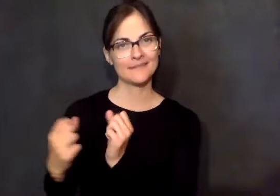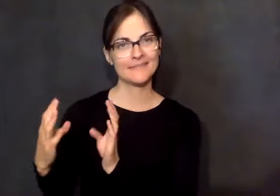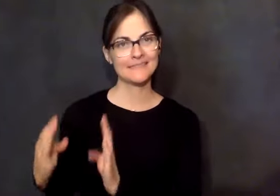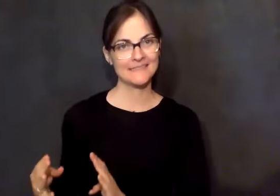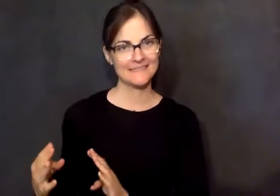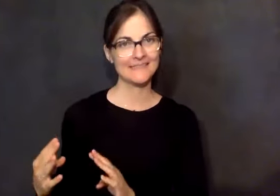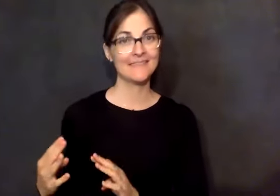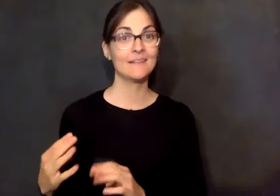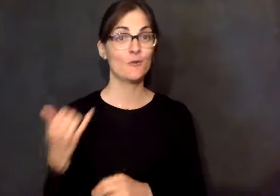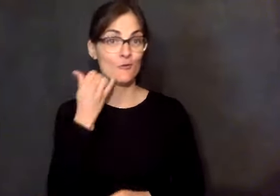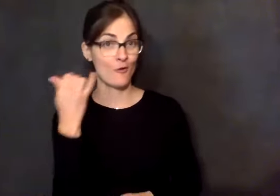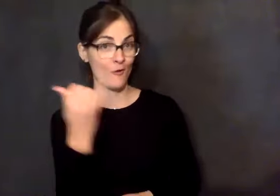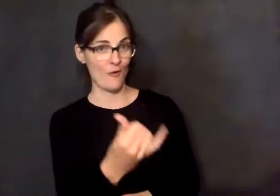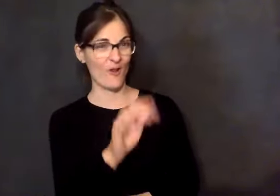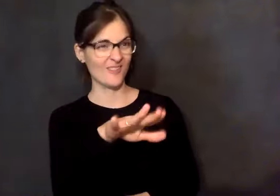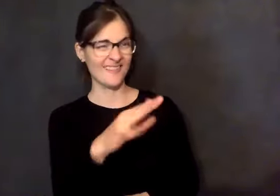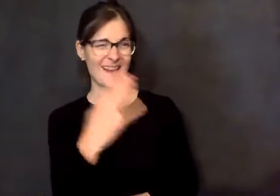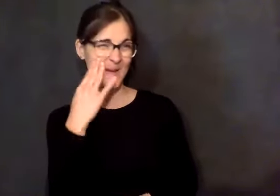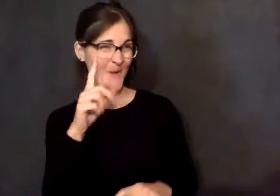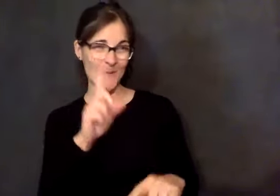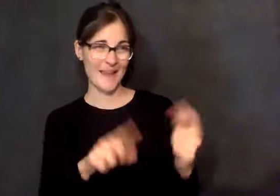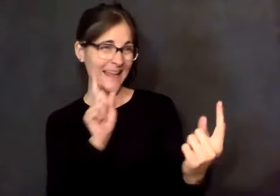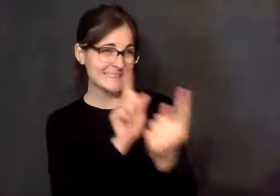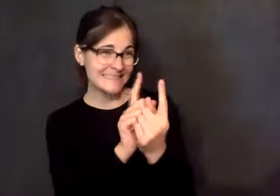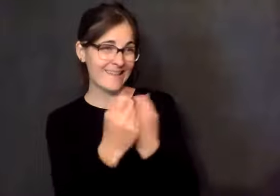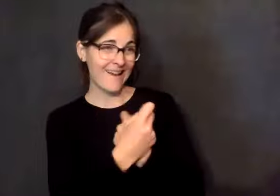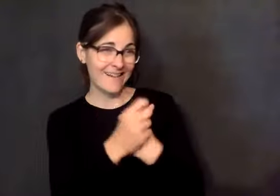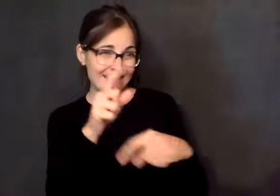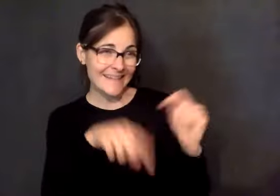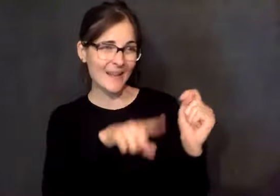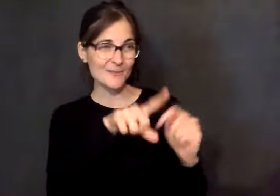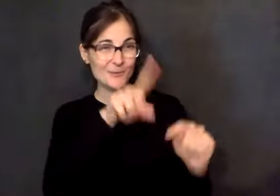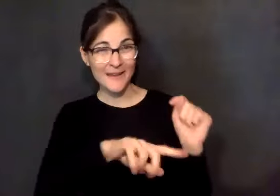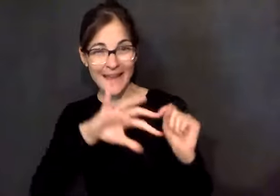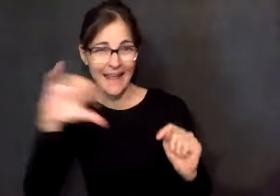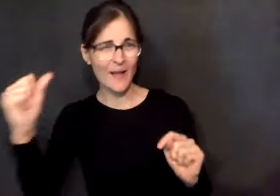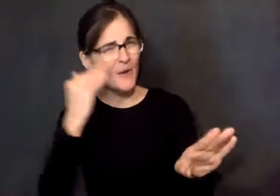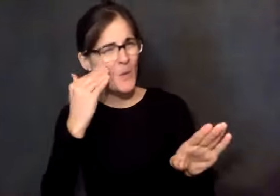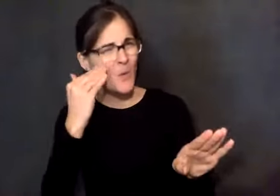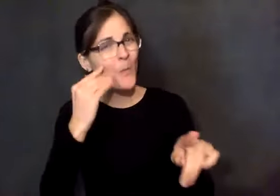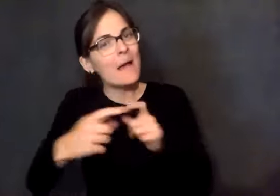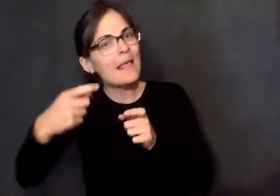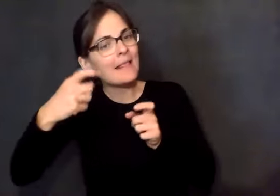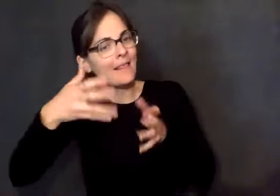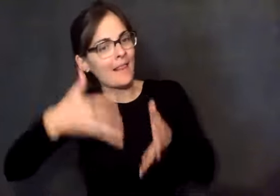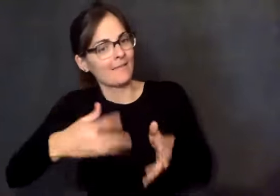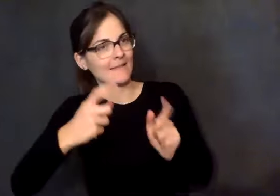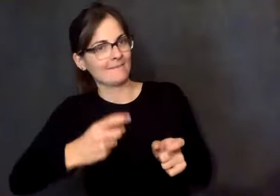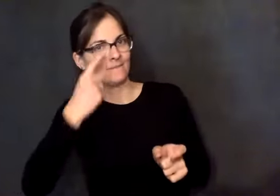porch for you. And I looked and there was a box with a new computer, a laptop in it. And like I say, I have had so many